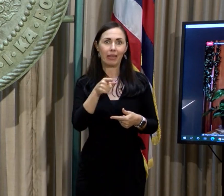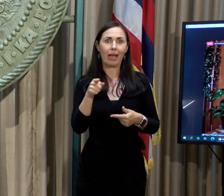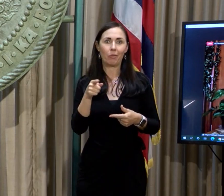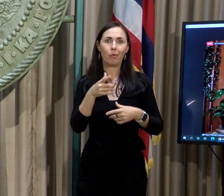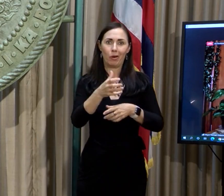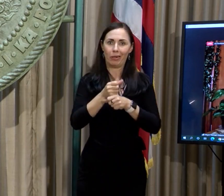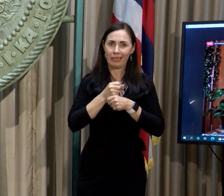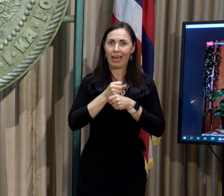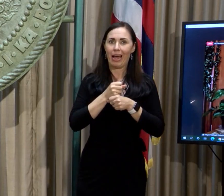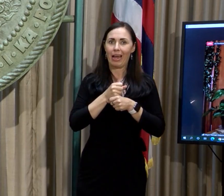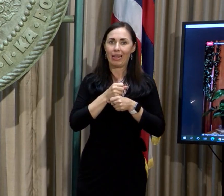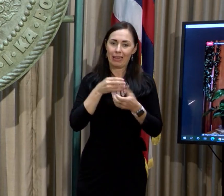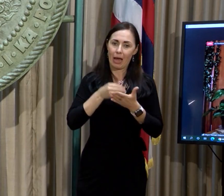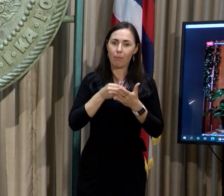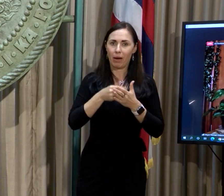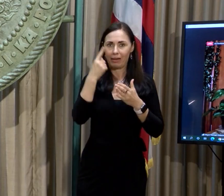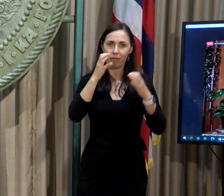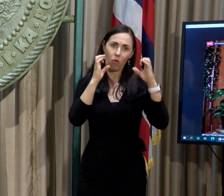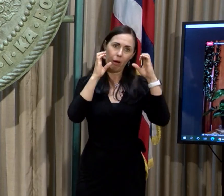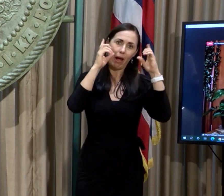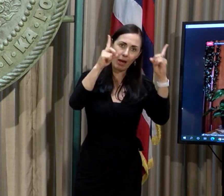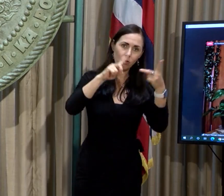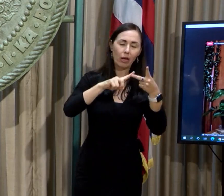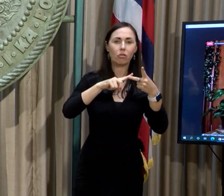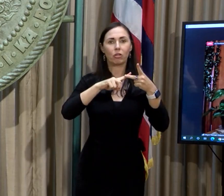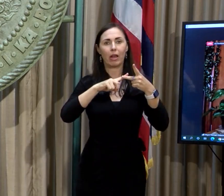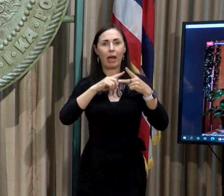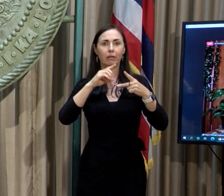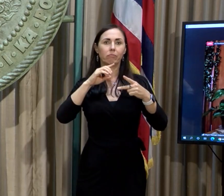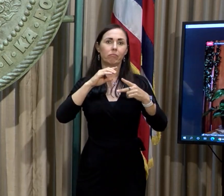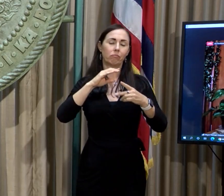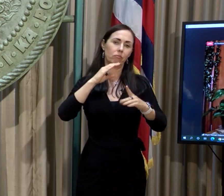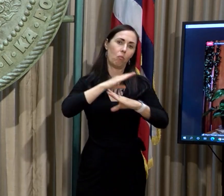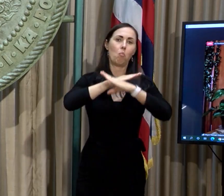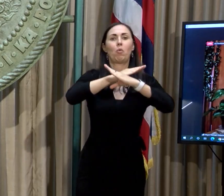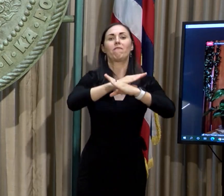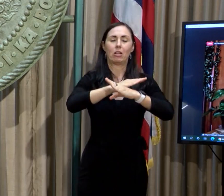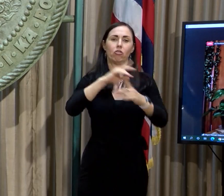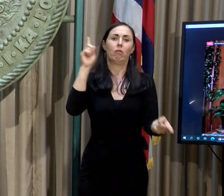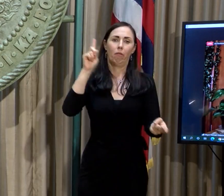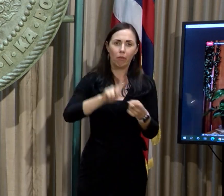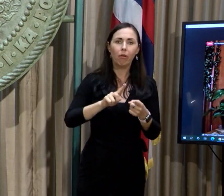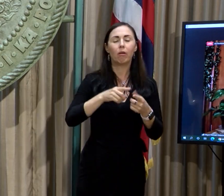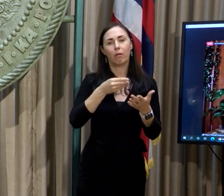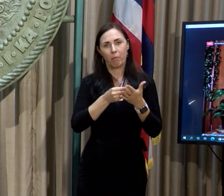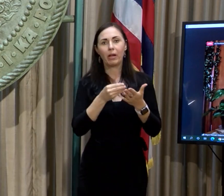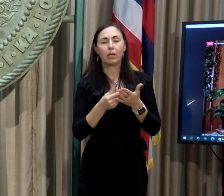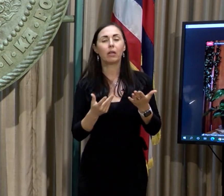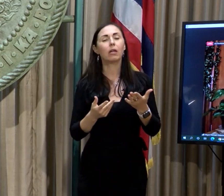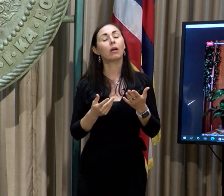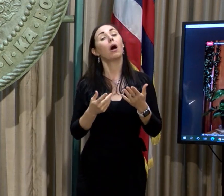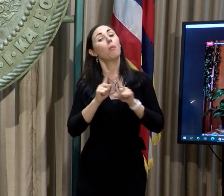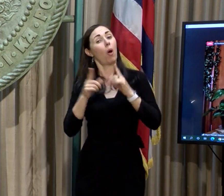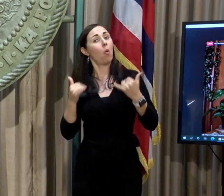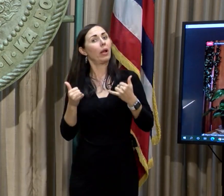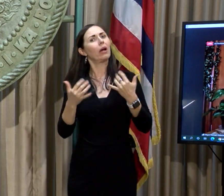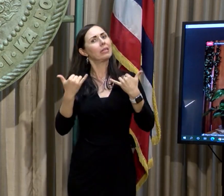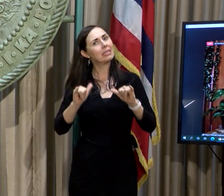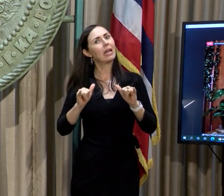the education and prevention funds. You know, in addition to that, we are doing a needs assessment.